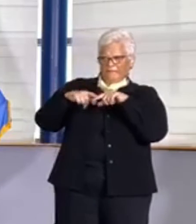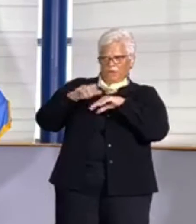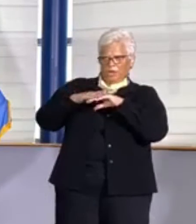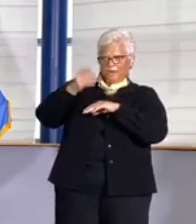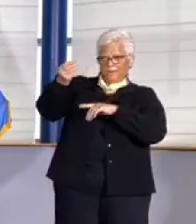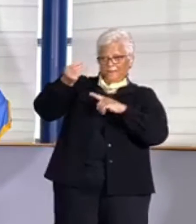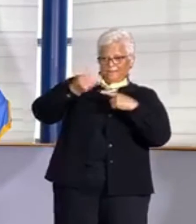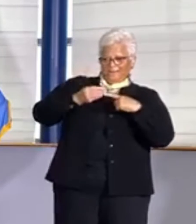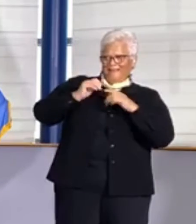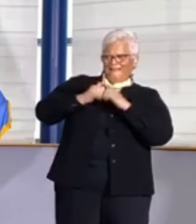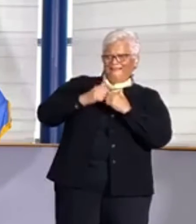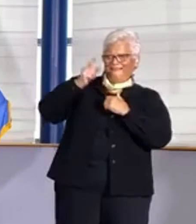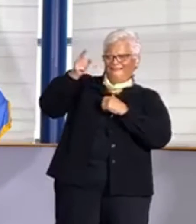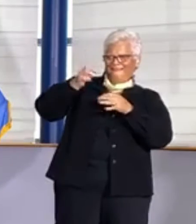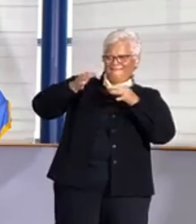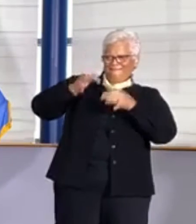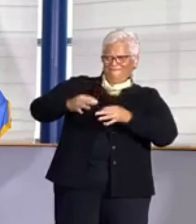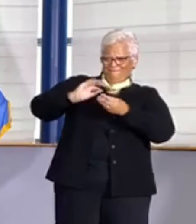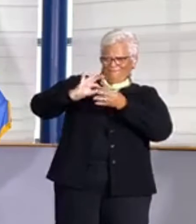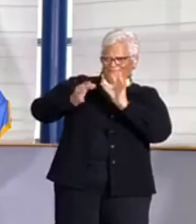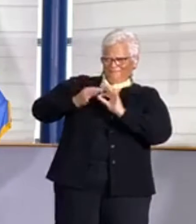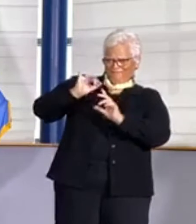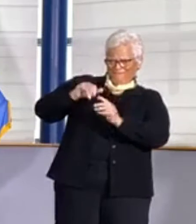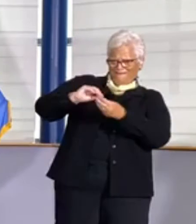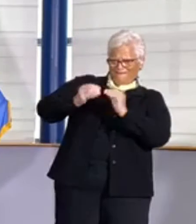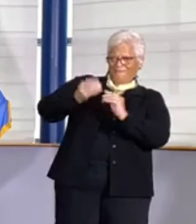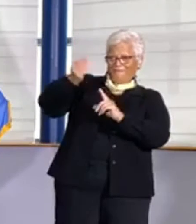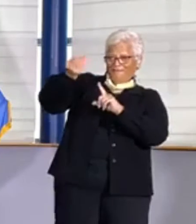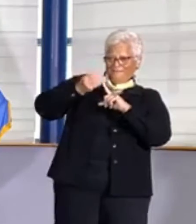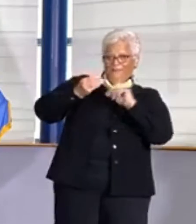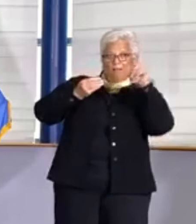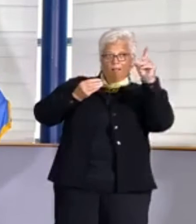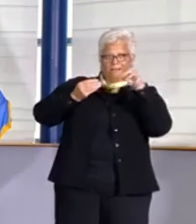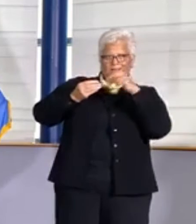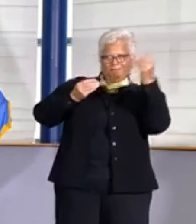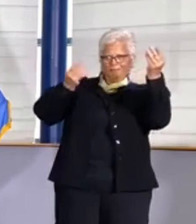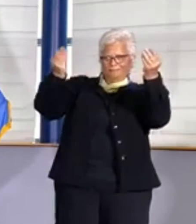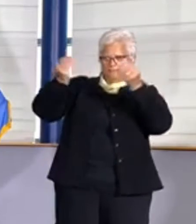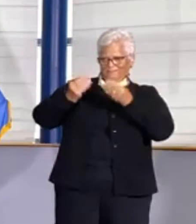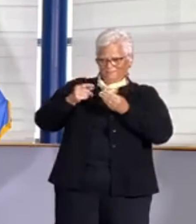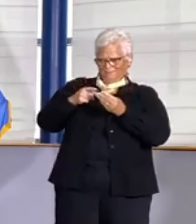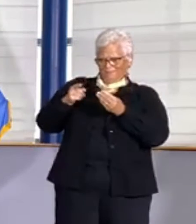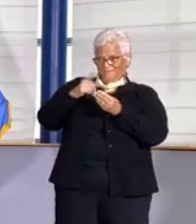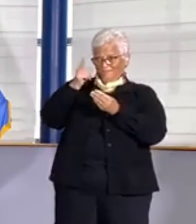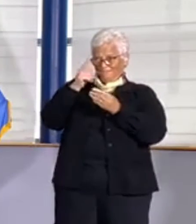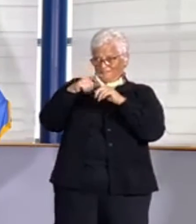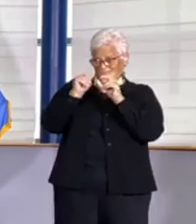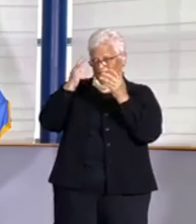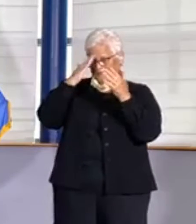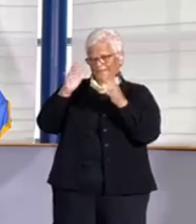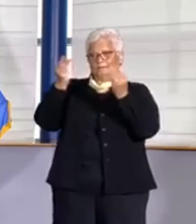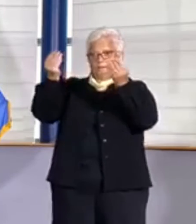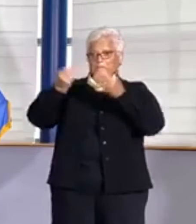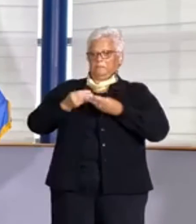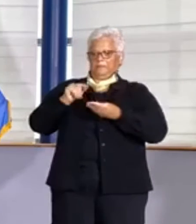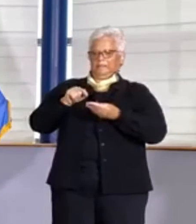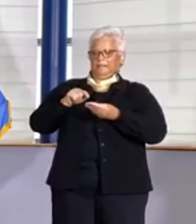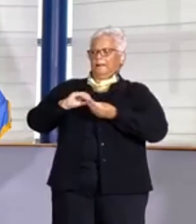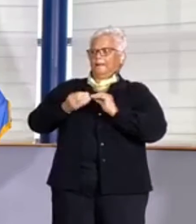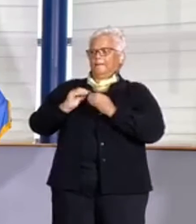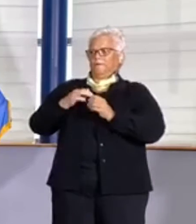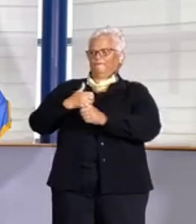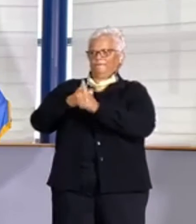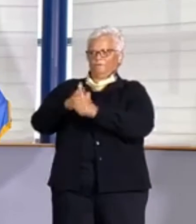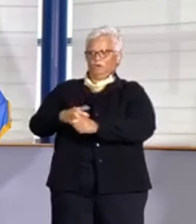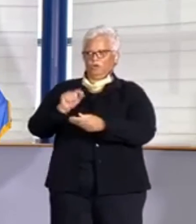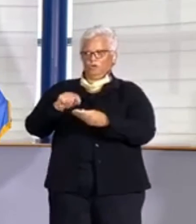if you want to have an alert system, you we said before that it, and I'm glad the state's doing it, I think that's great because it's a more valid reflection of what we're seeing. And